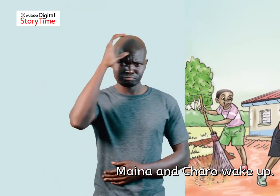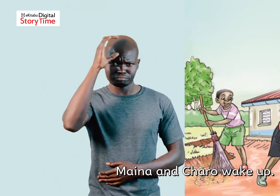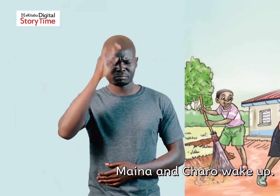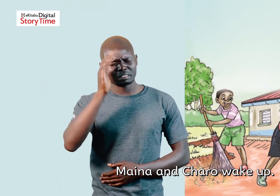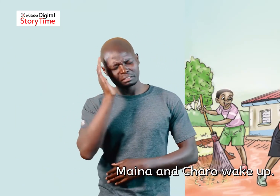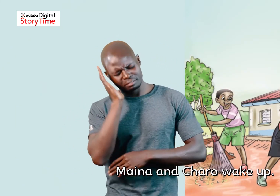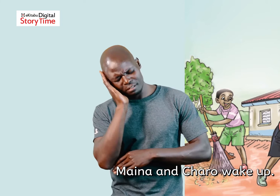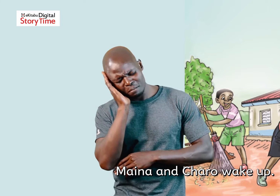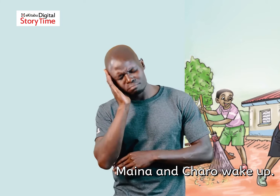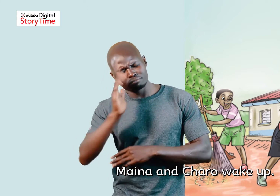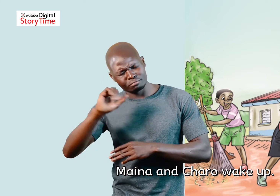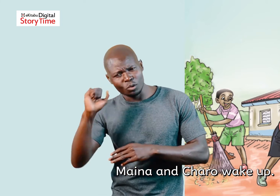Maina and Charo wake up